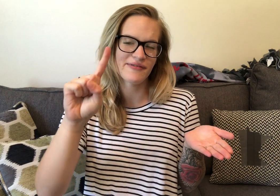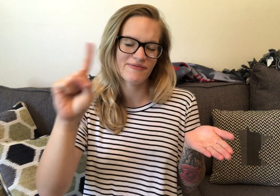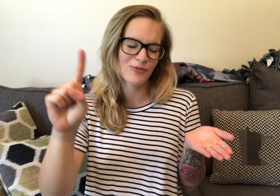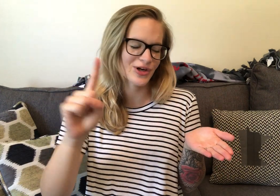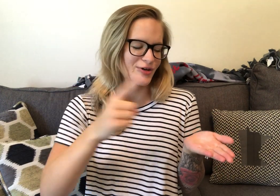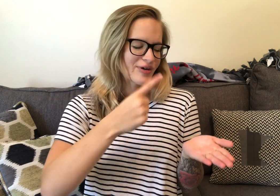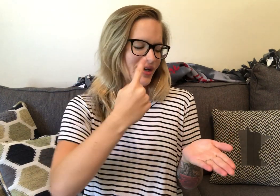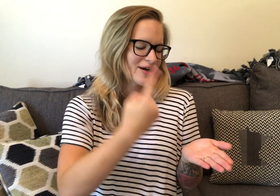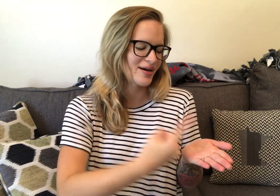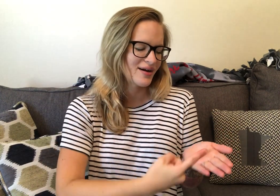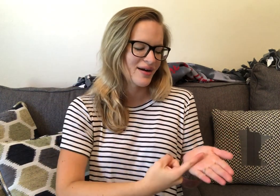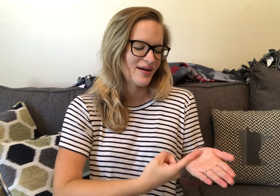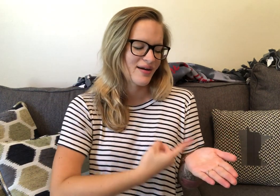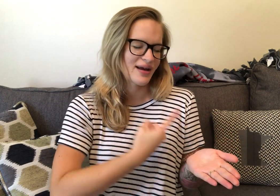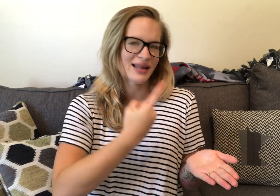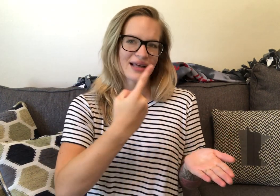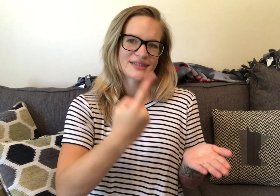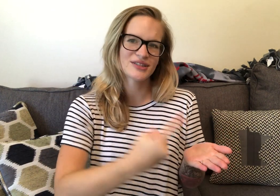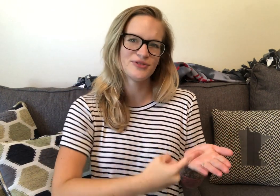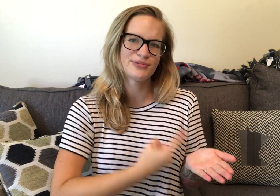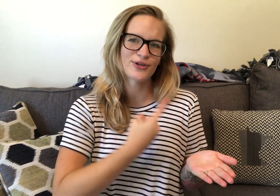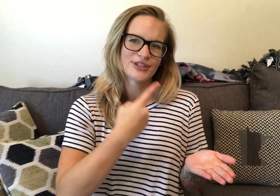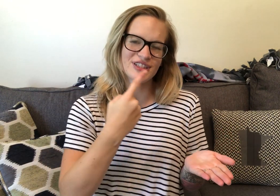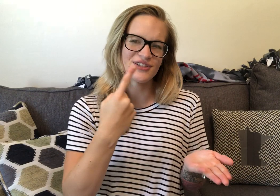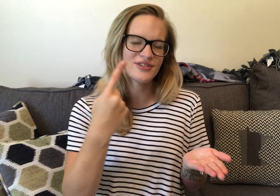pointer finger and like scoop towards you.